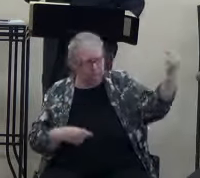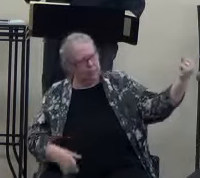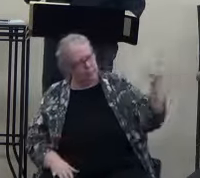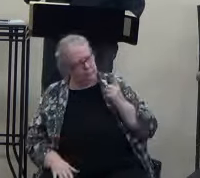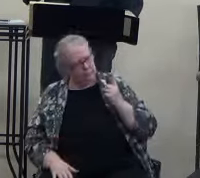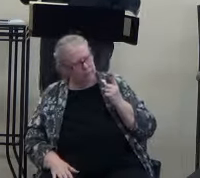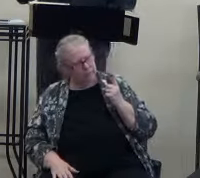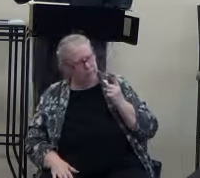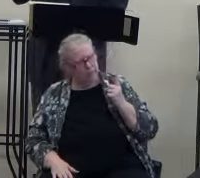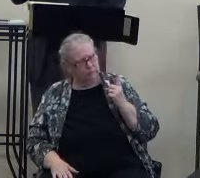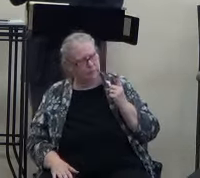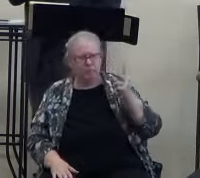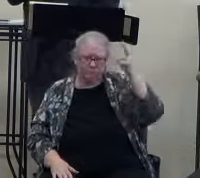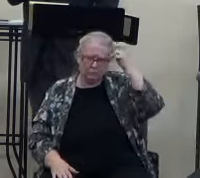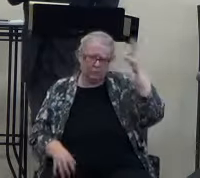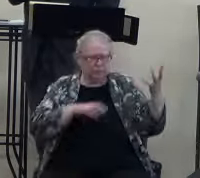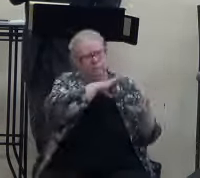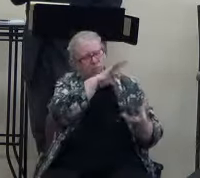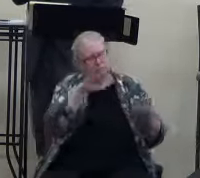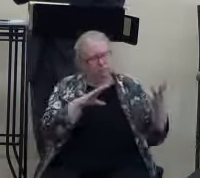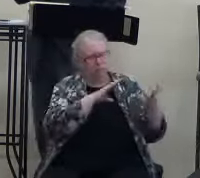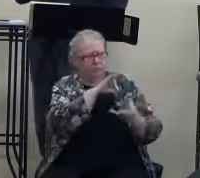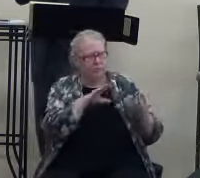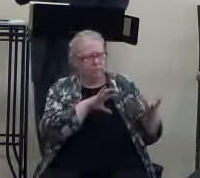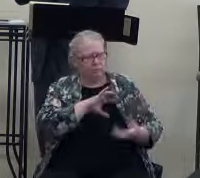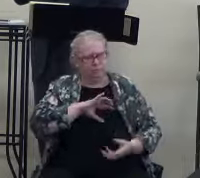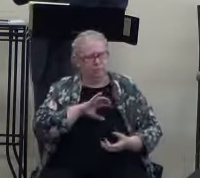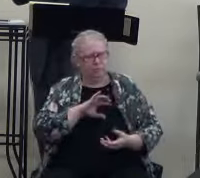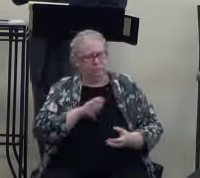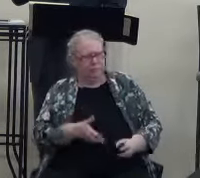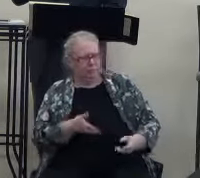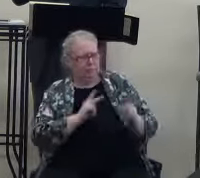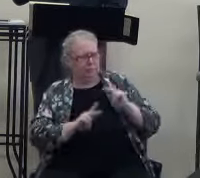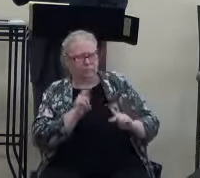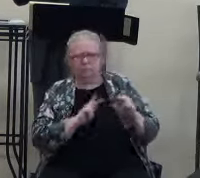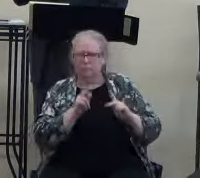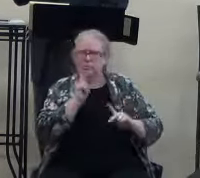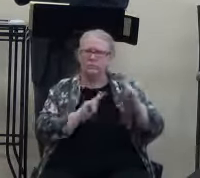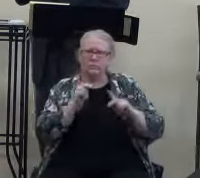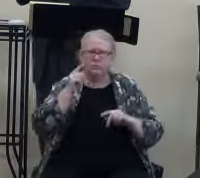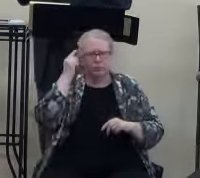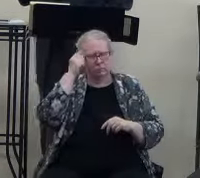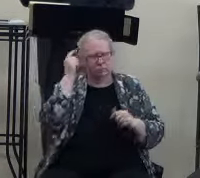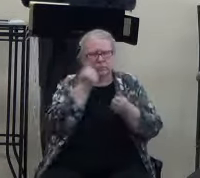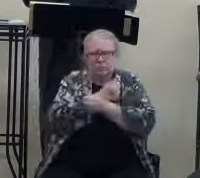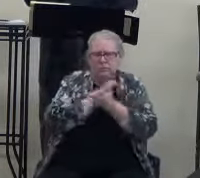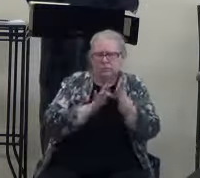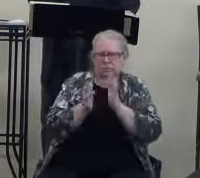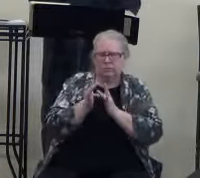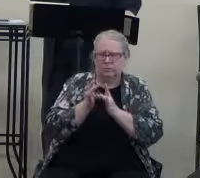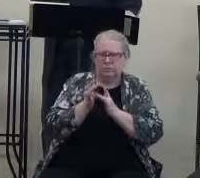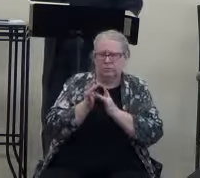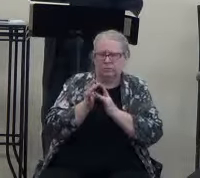Satan's going to get things riled up. He's going to cause people that think they love Jesus to turn against him.